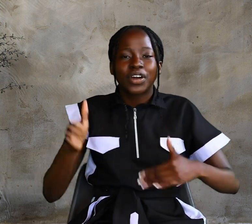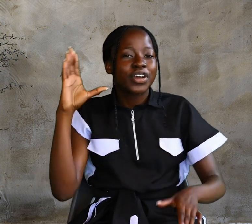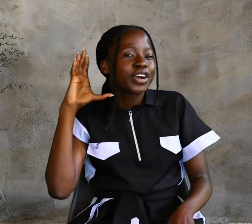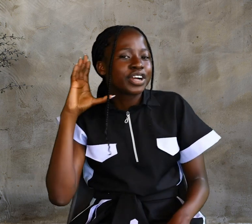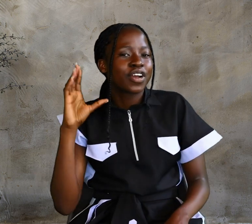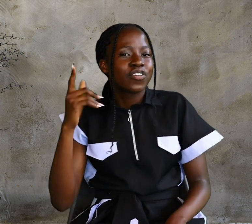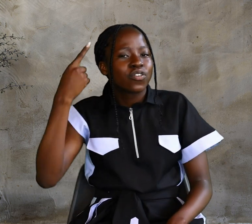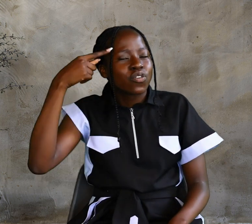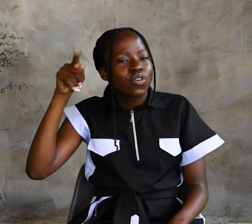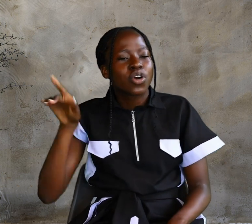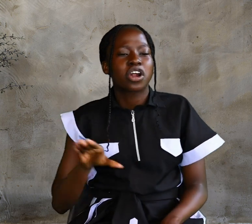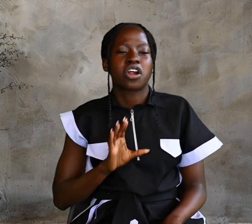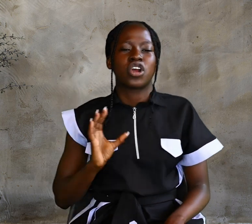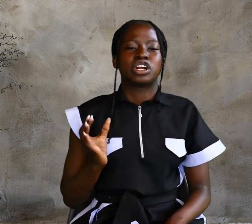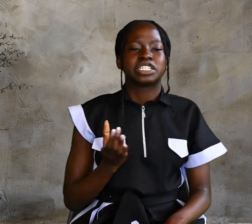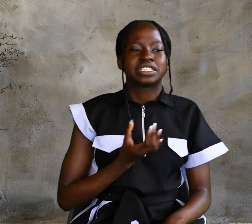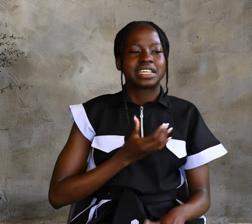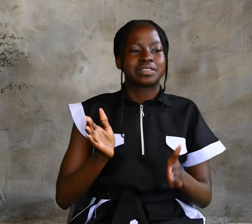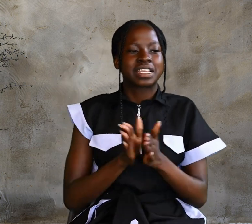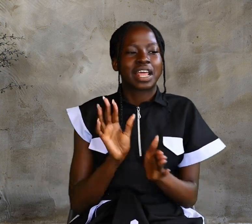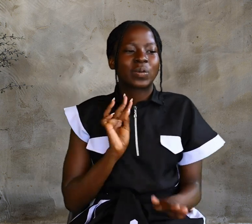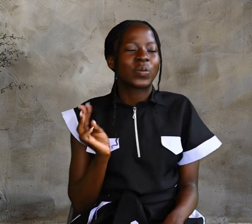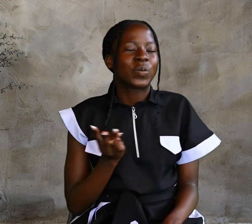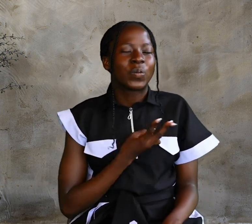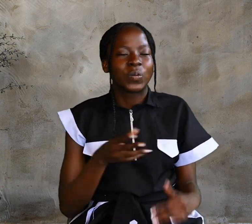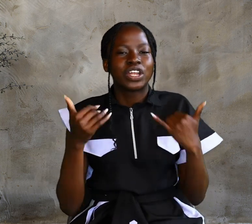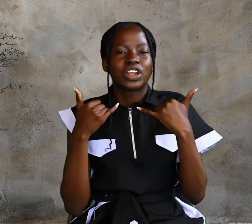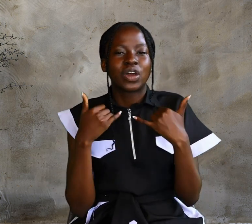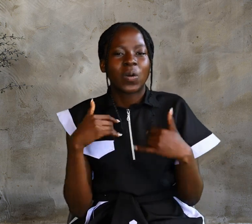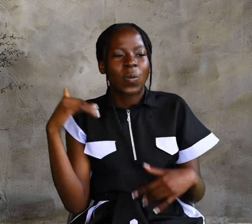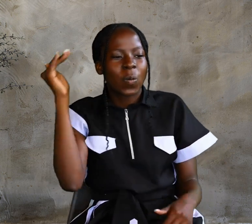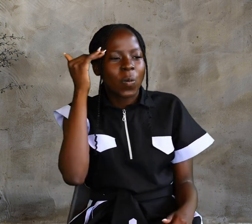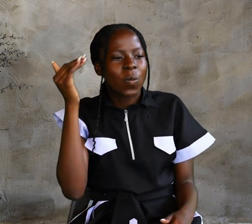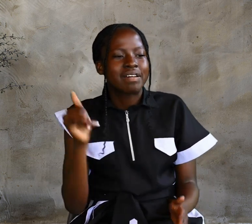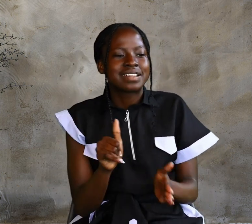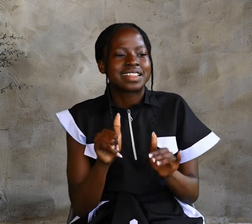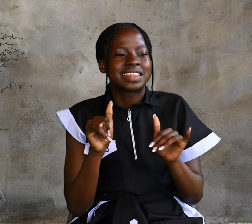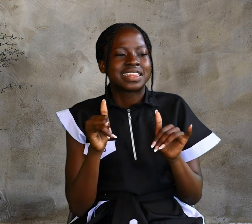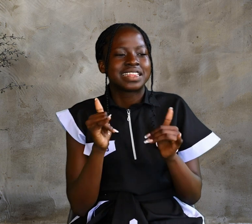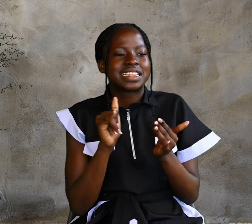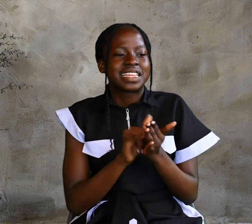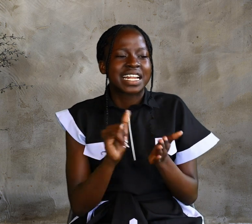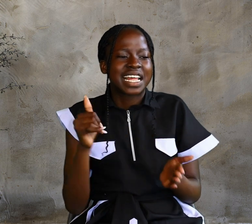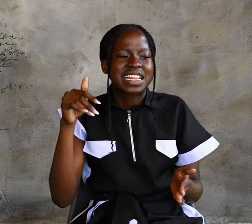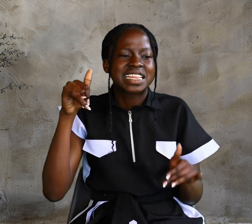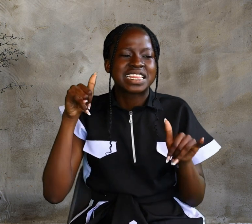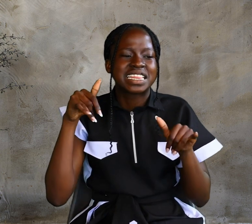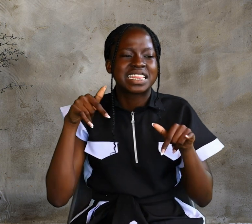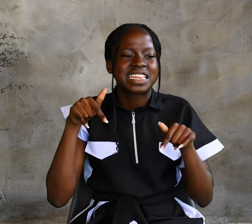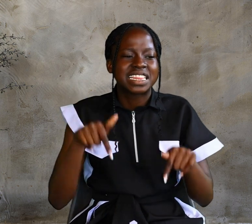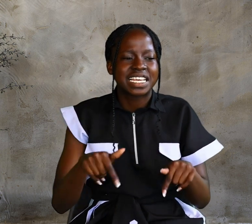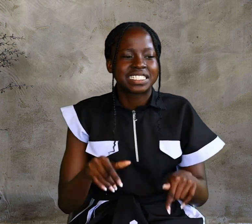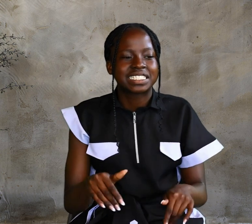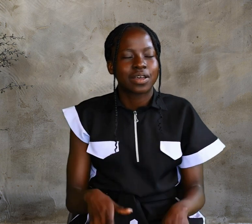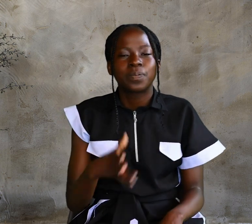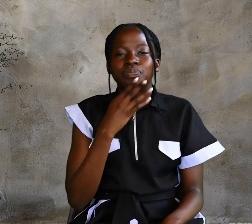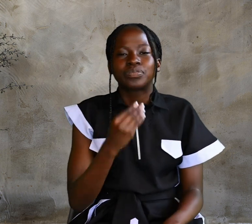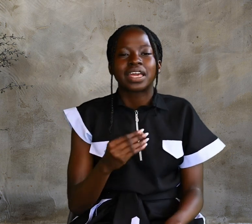heard for ourselves, And we know that this man really is